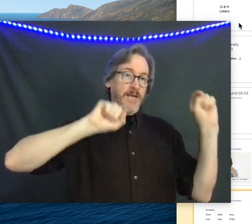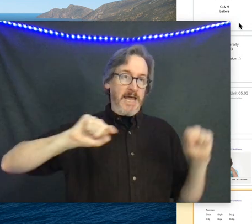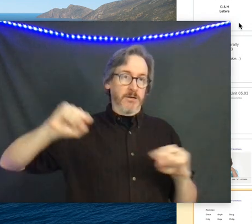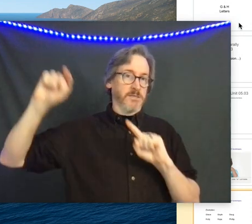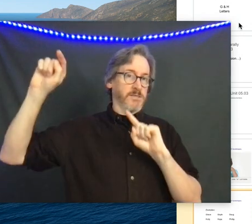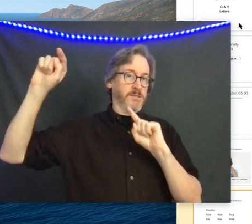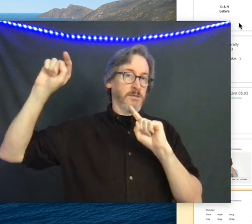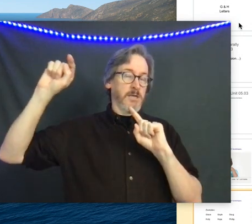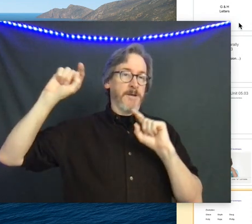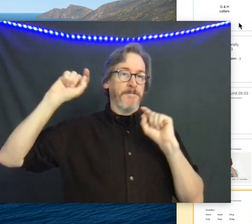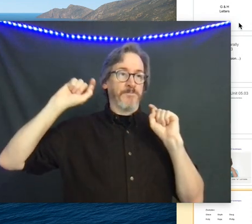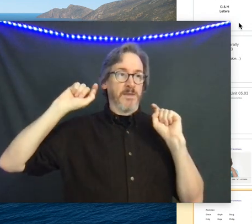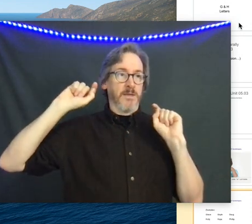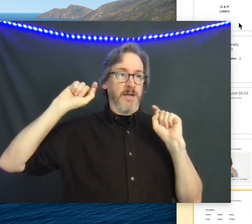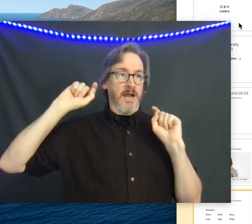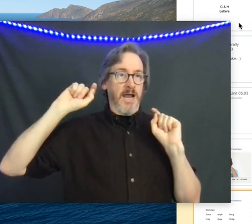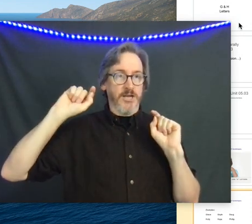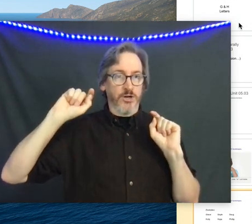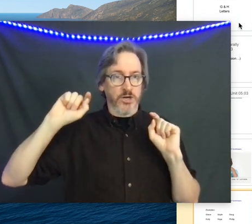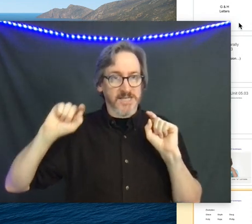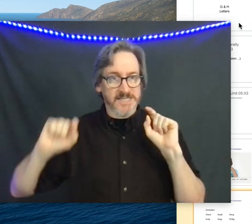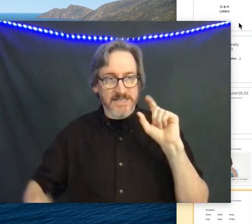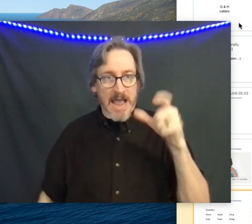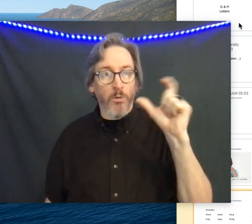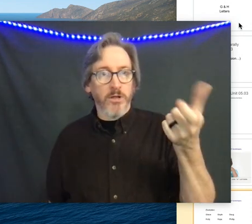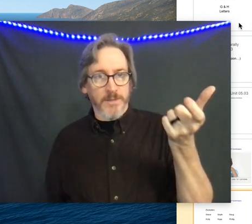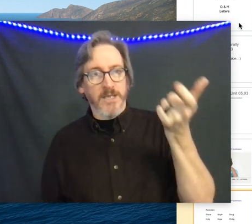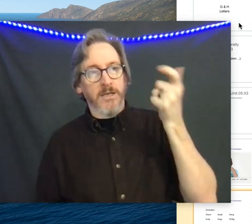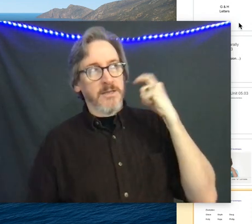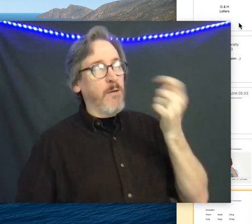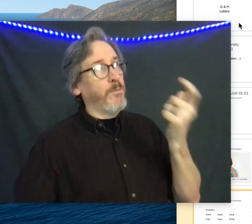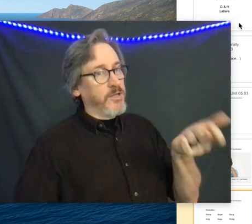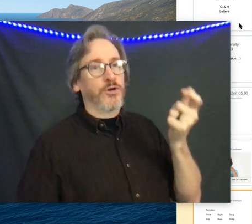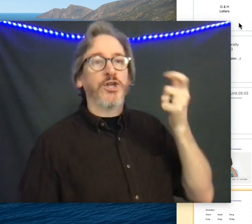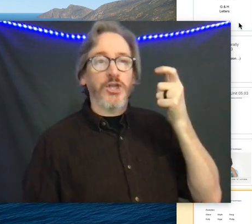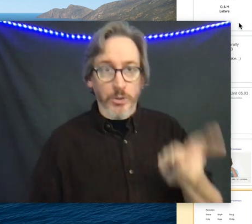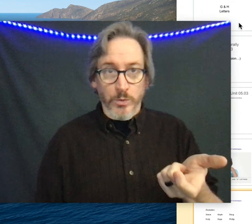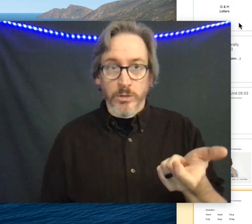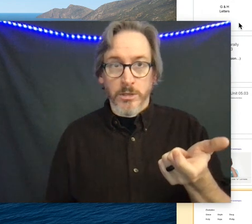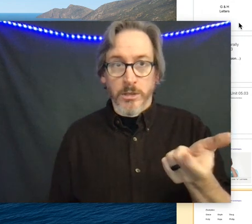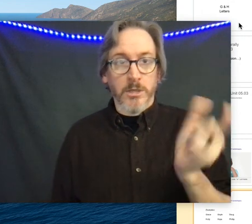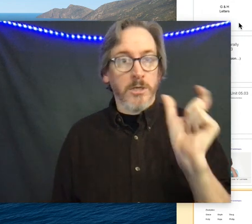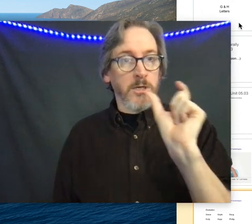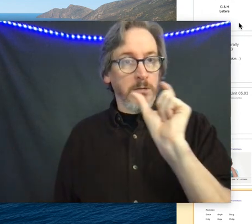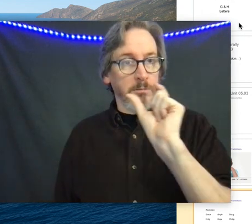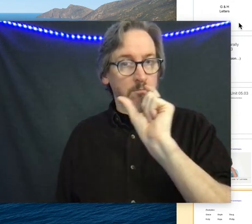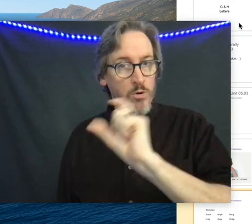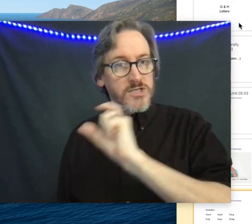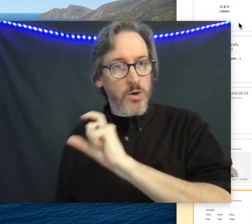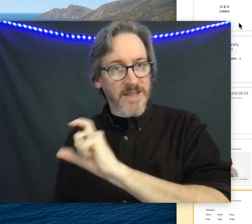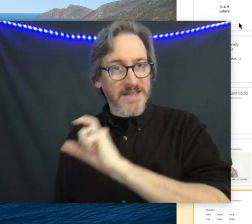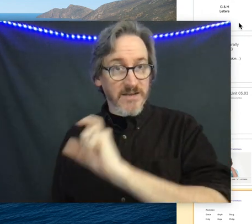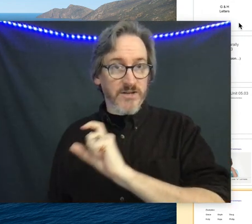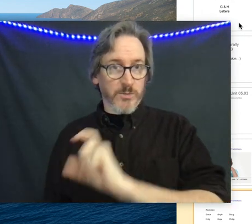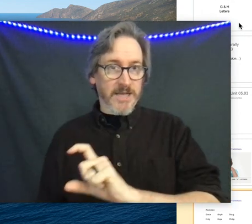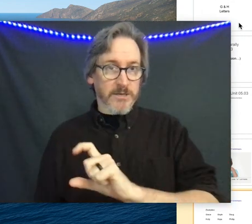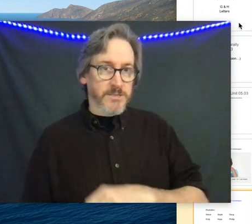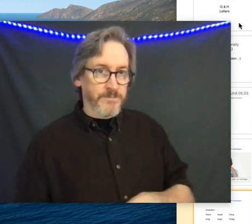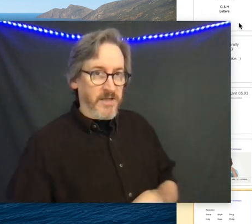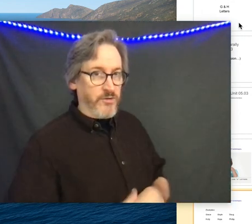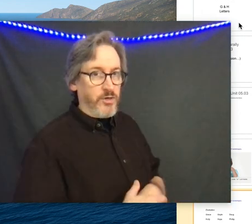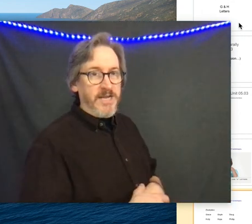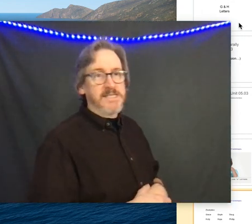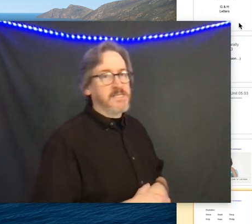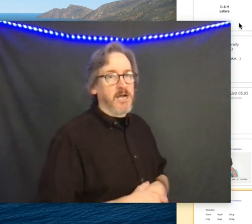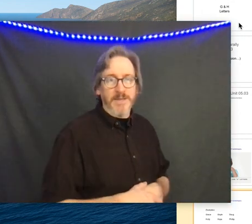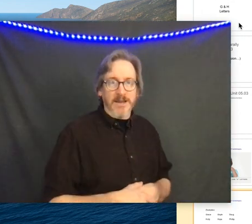between letters and you're going to that will be that will be your cue more so than the individual letters